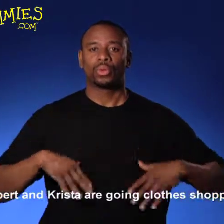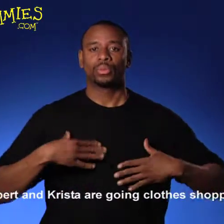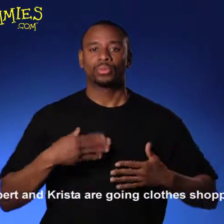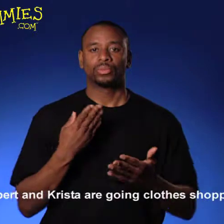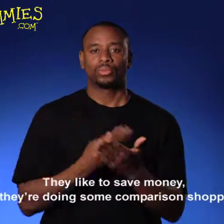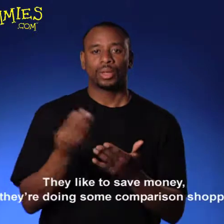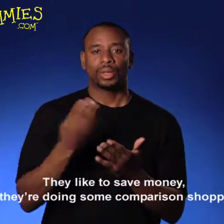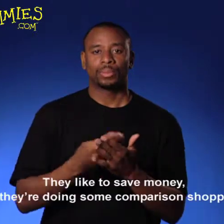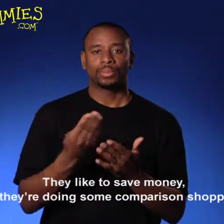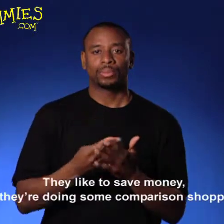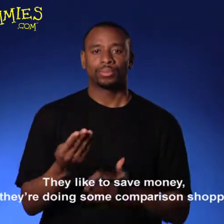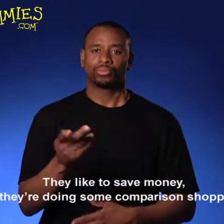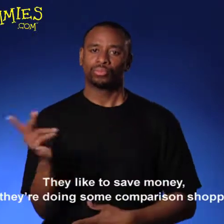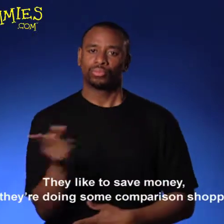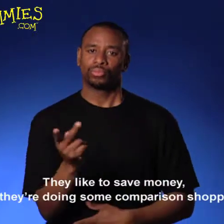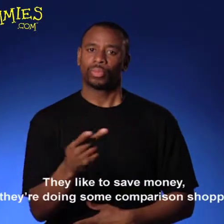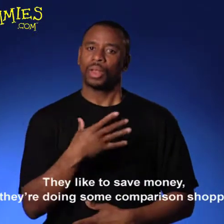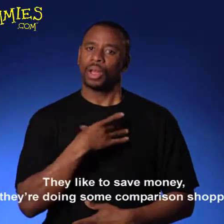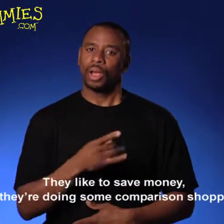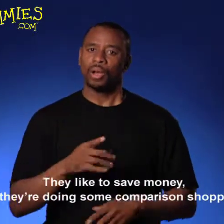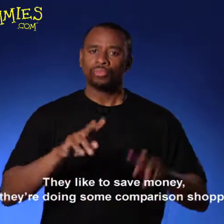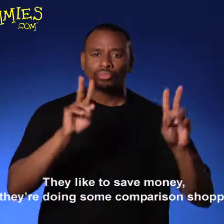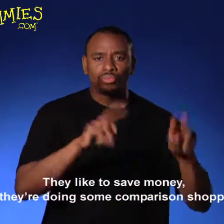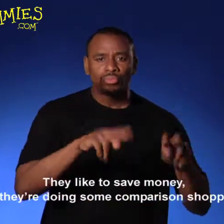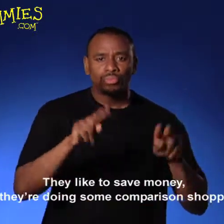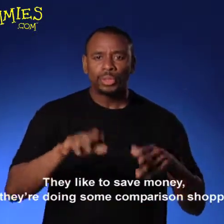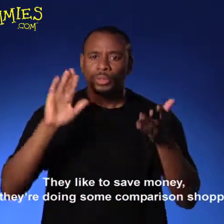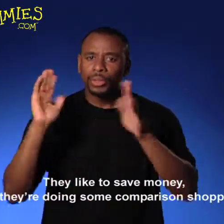They like to save money, so they're doing some comparison shopping.